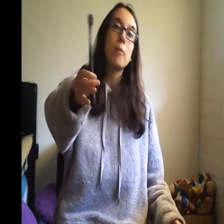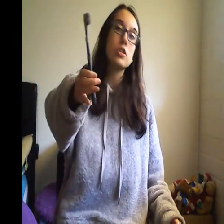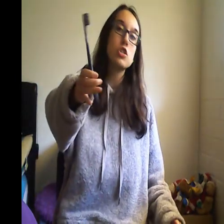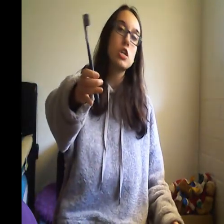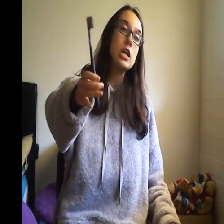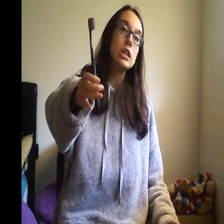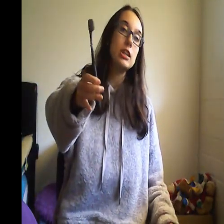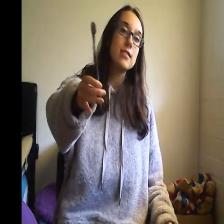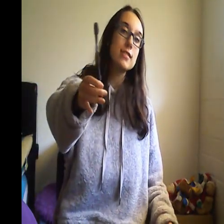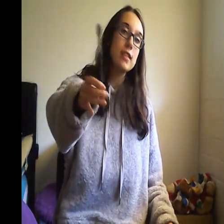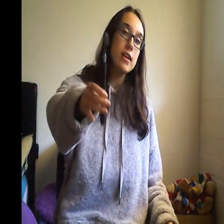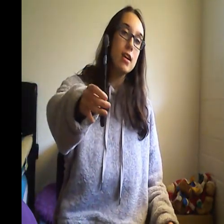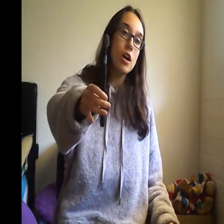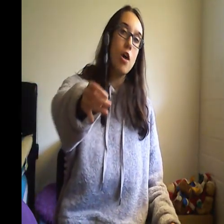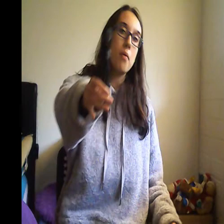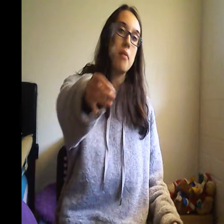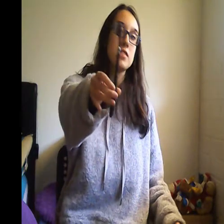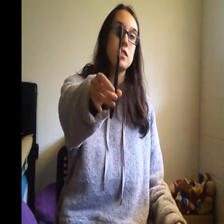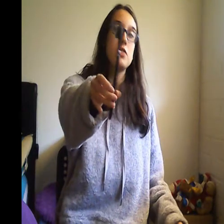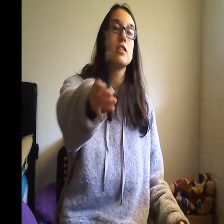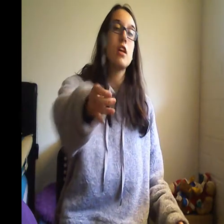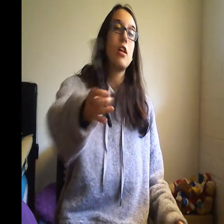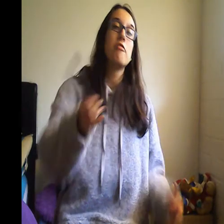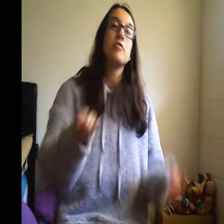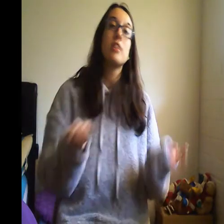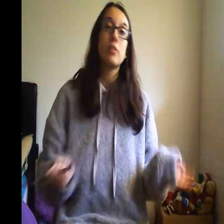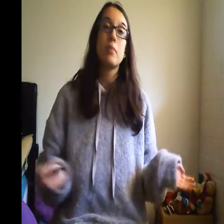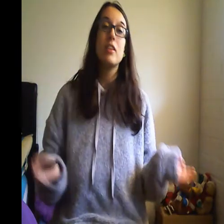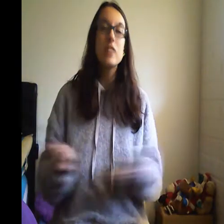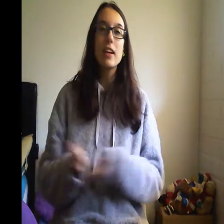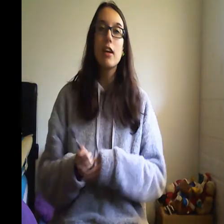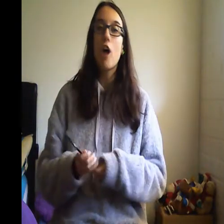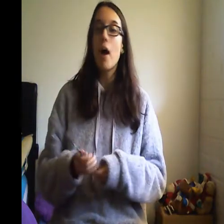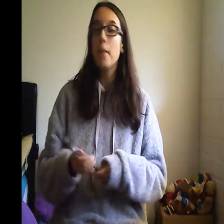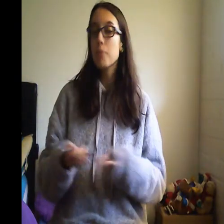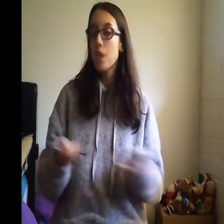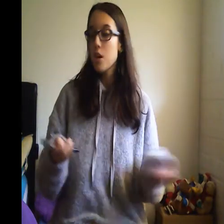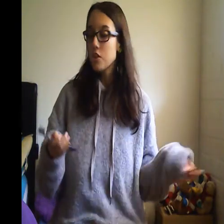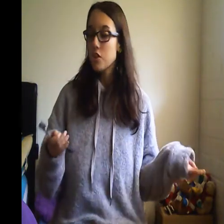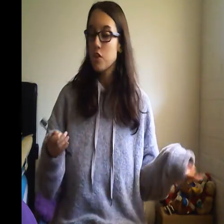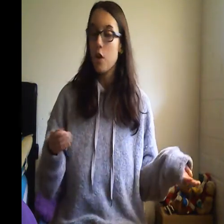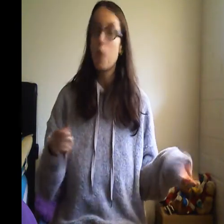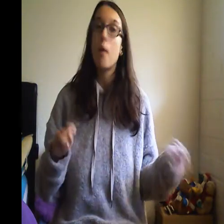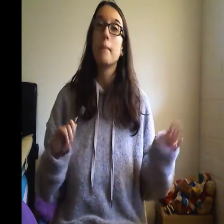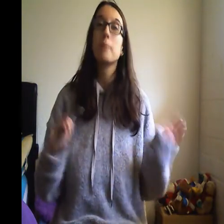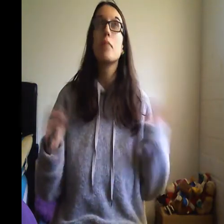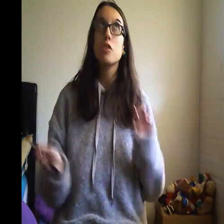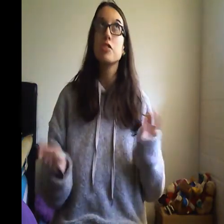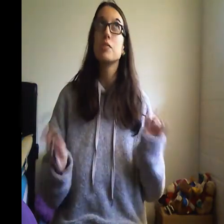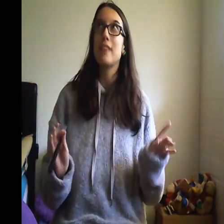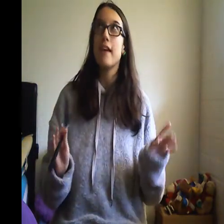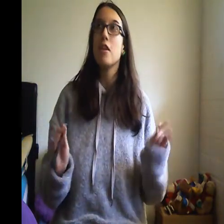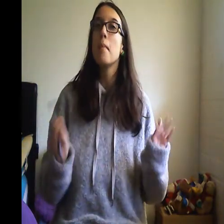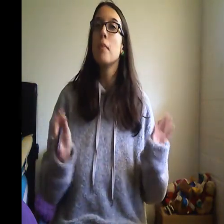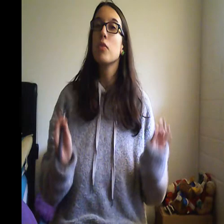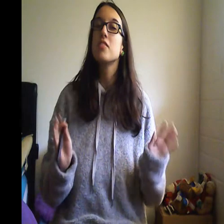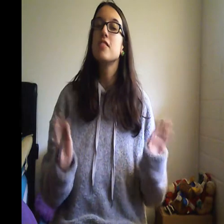looks like um obviously you can tell i've definitely been using it a lot so um also a side note both of these